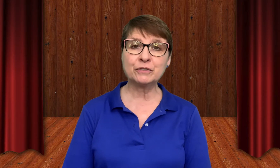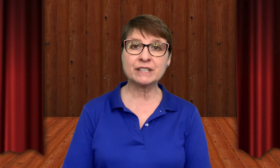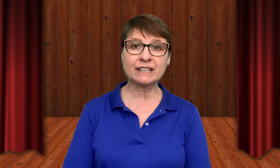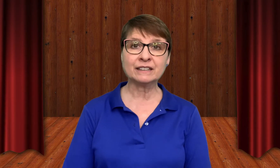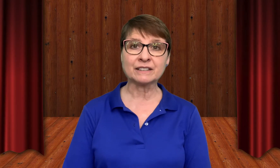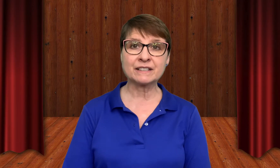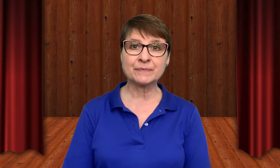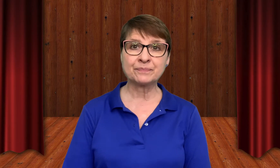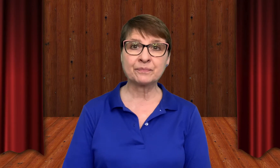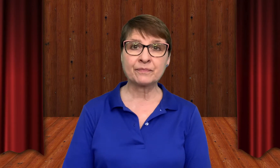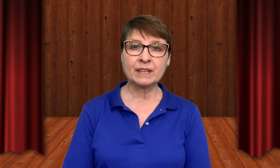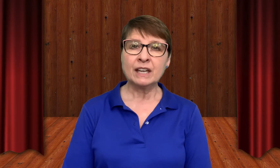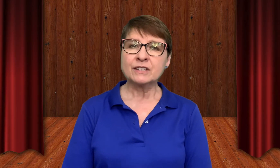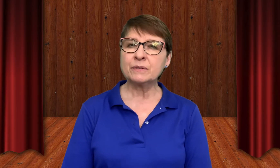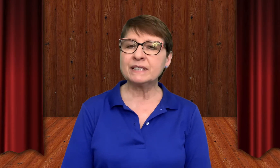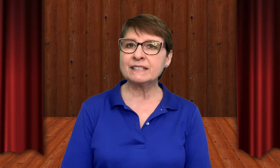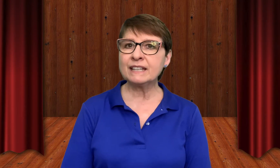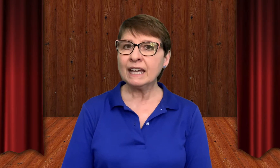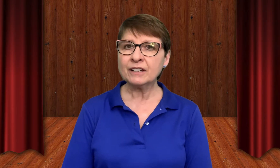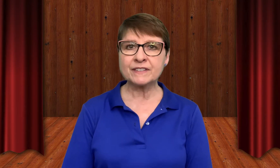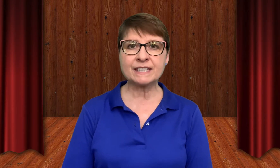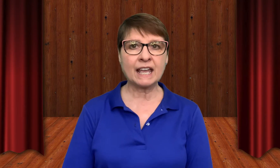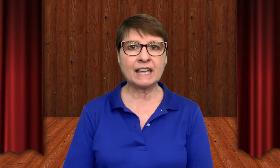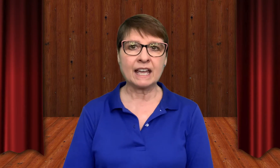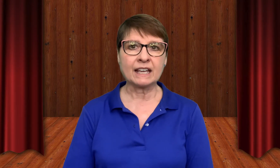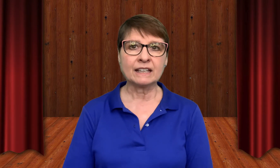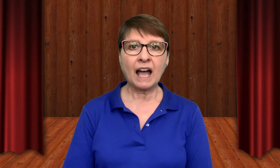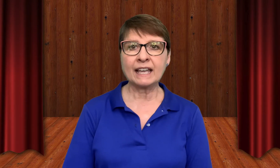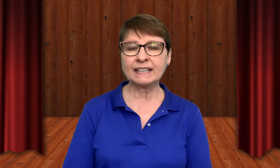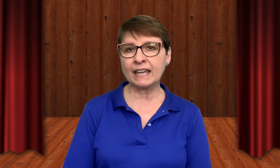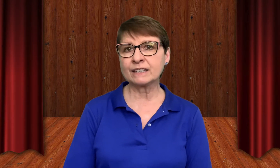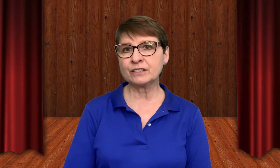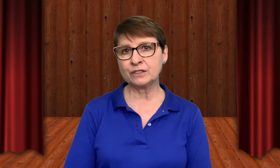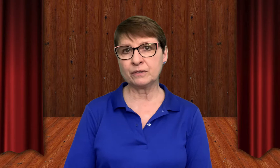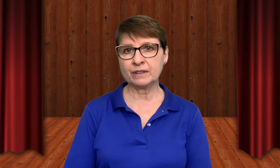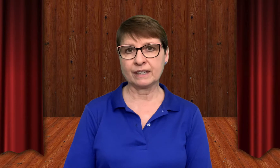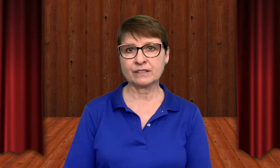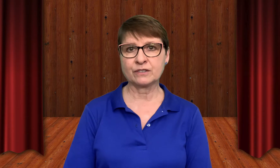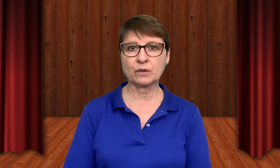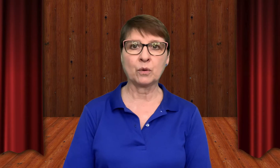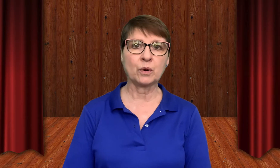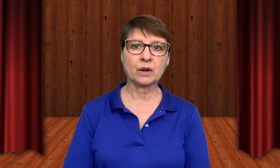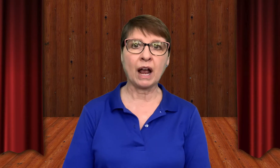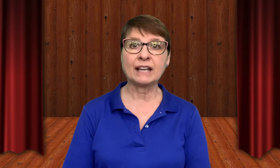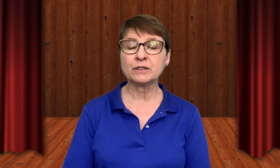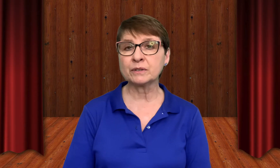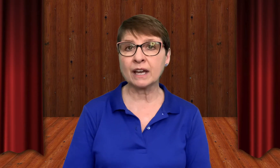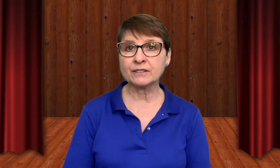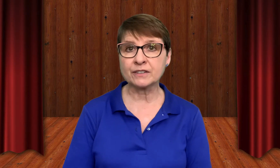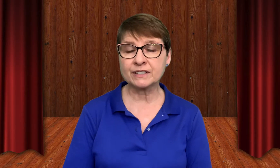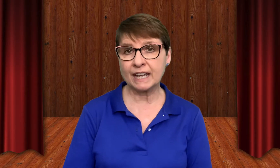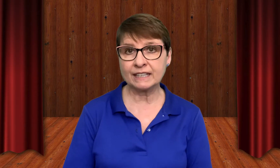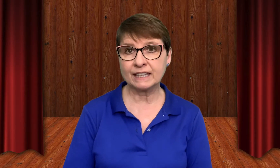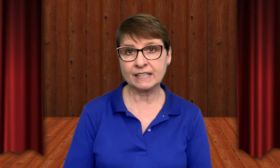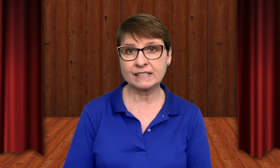skills. So instead of saying I can't do this or I don't understand this,